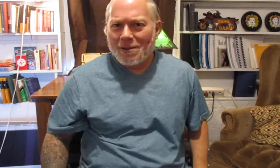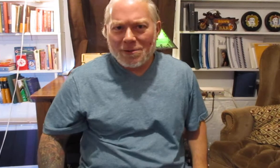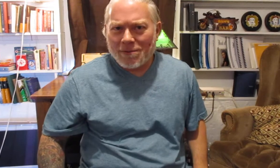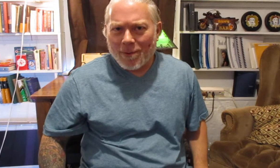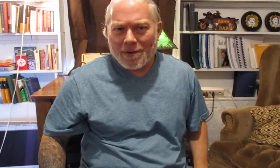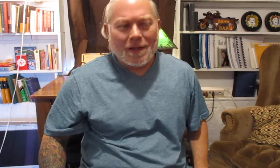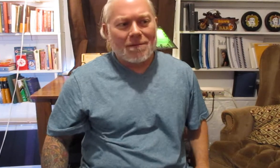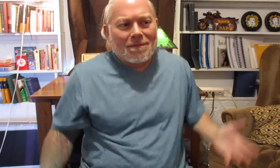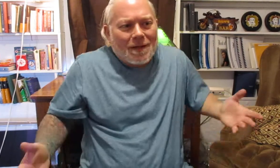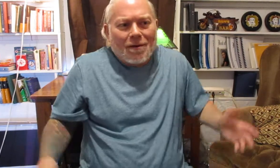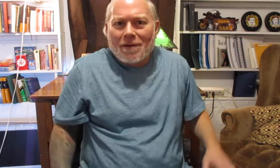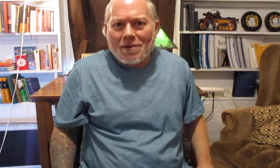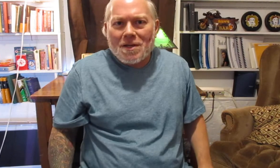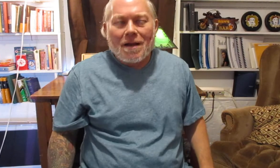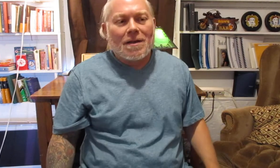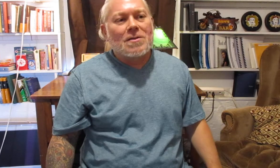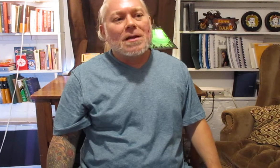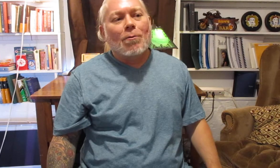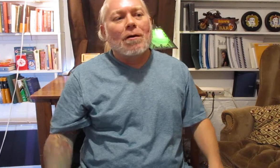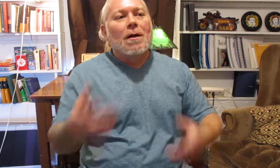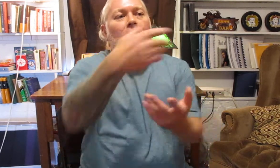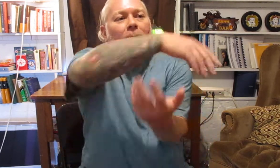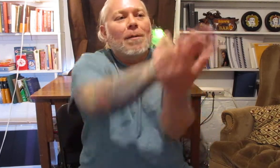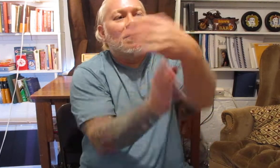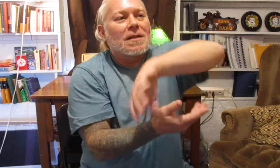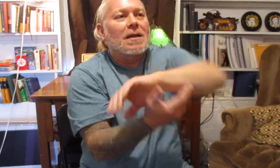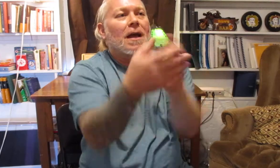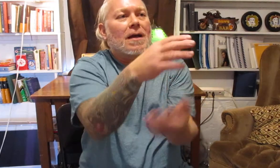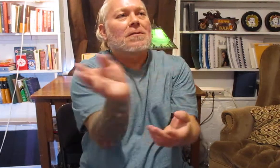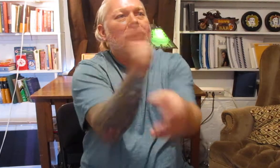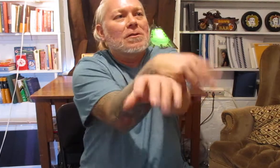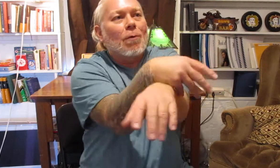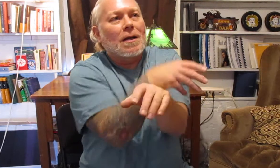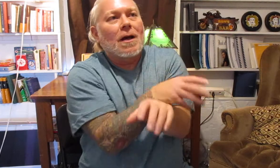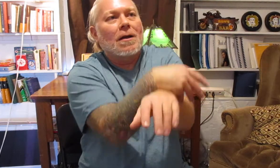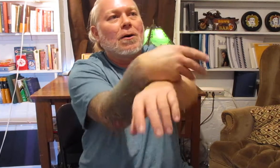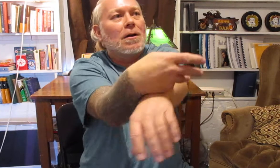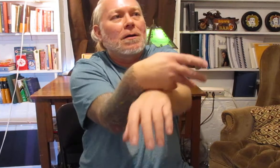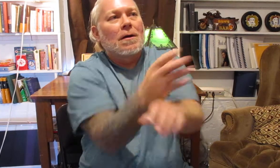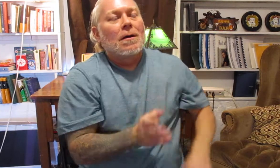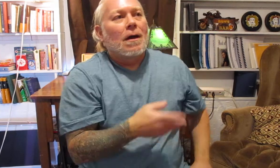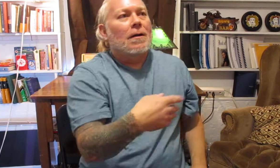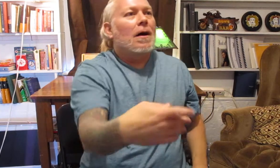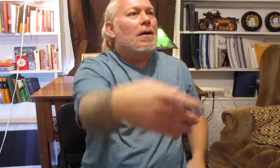used for they they don't even understand they just think well maybe in sticky hands it's just a way to kind of hook and kind of